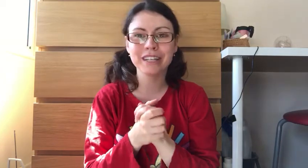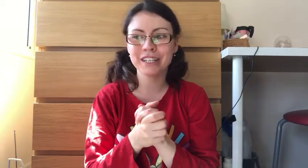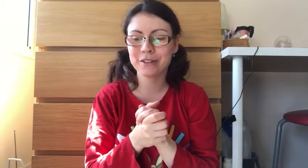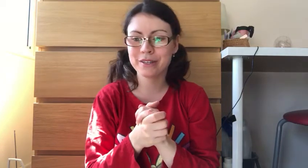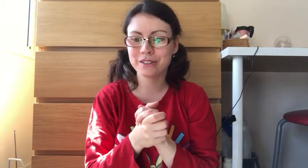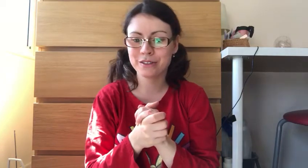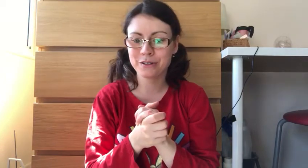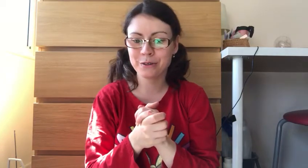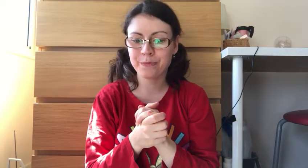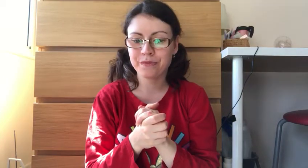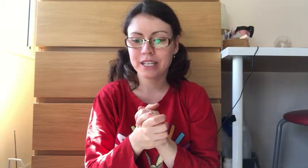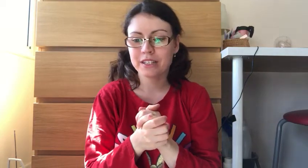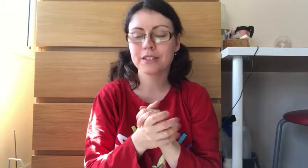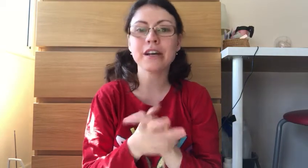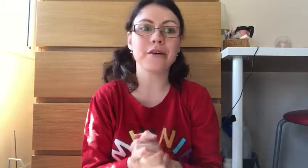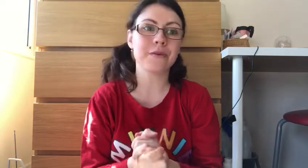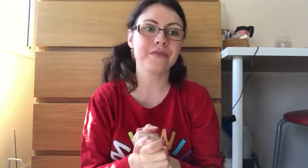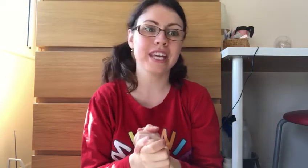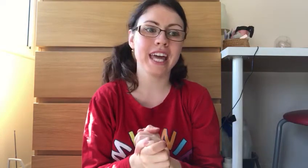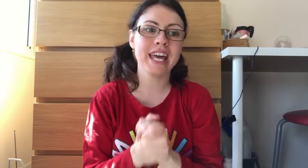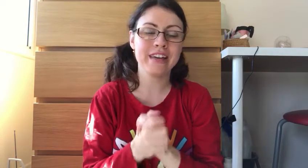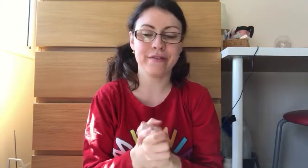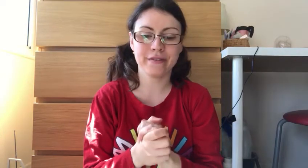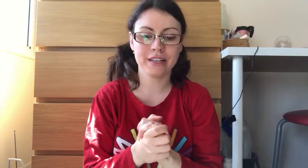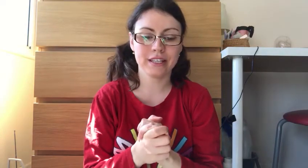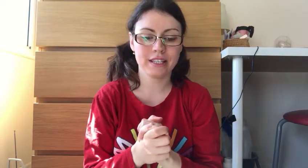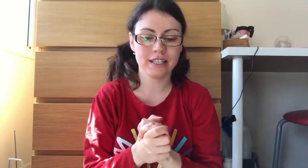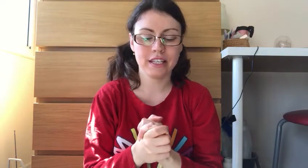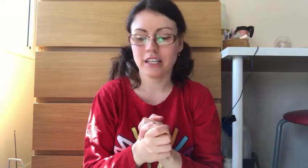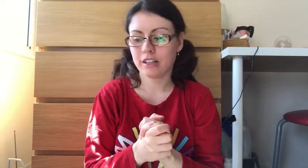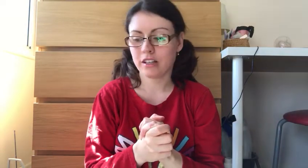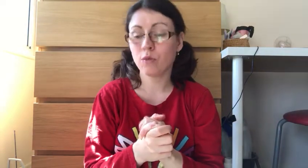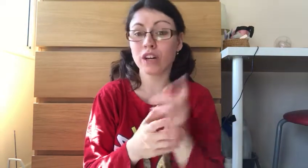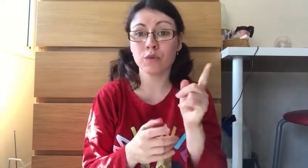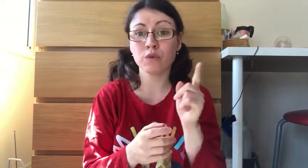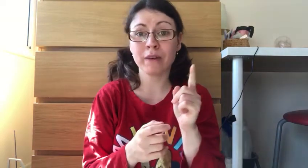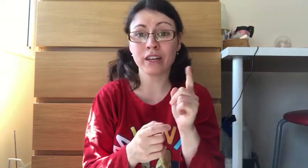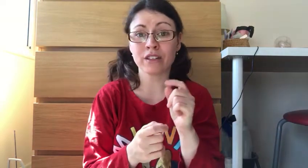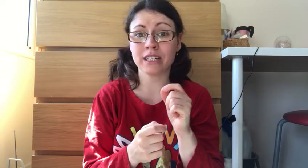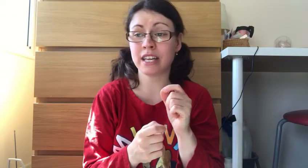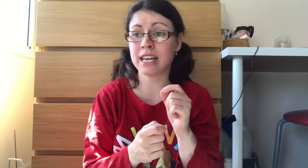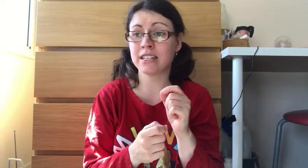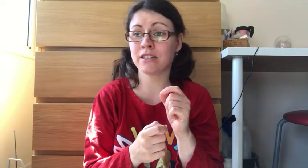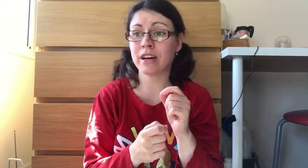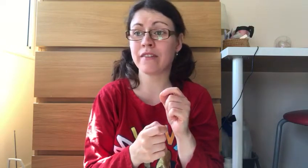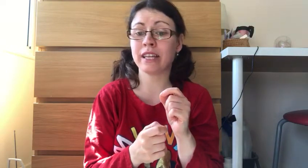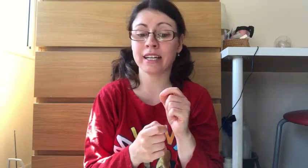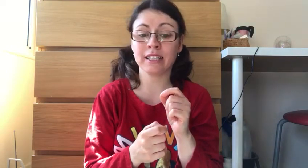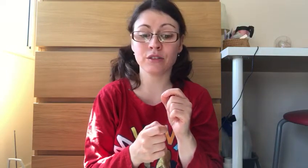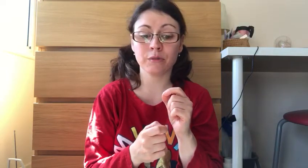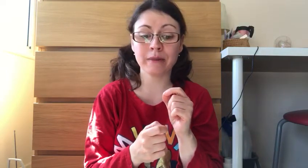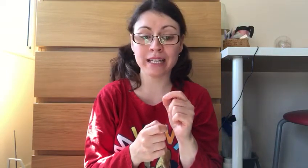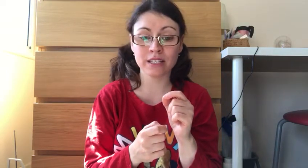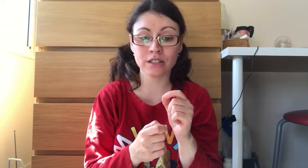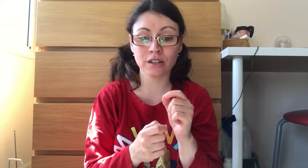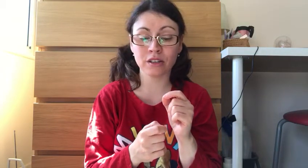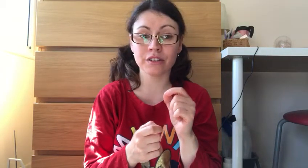are going to do, so if, what it would be a good idea is to have like a little pencil or